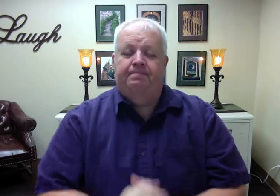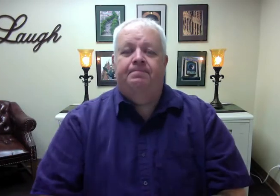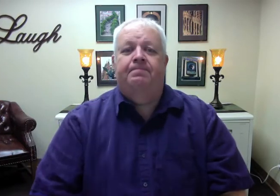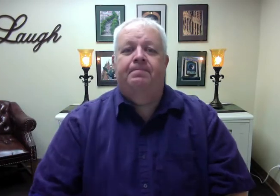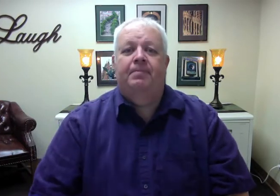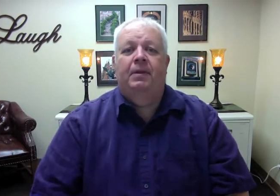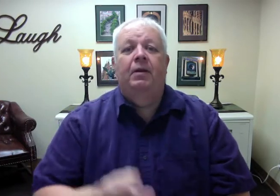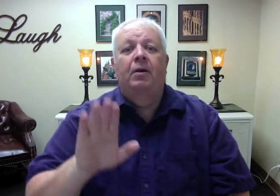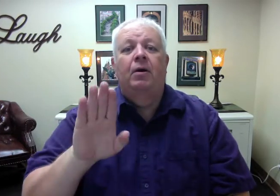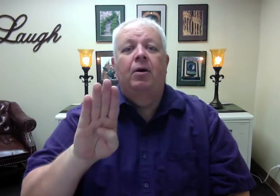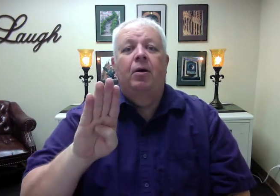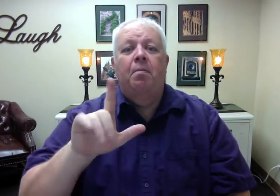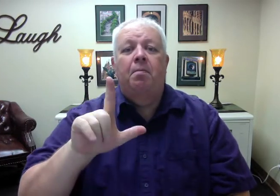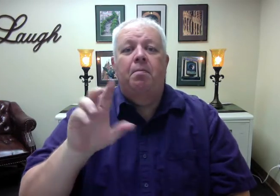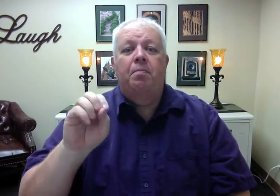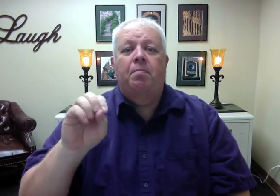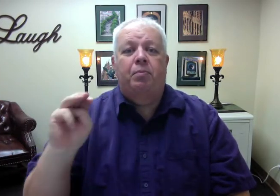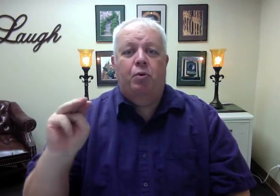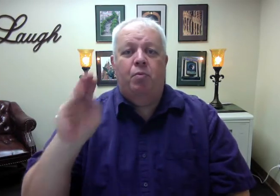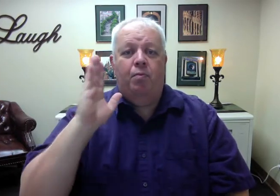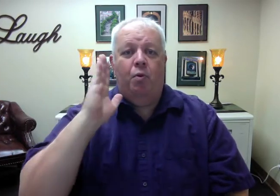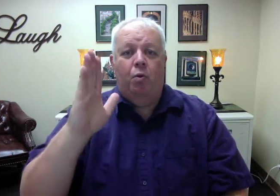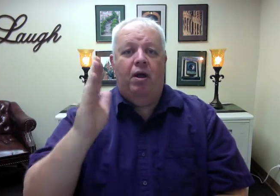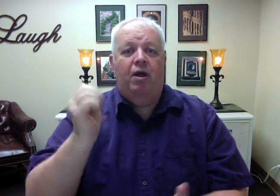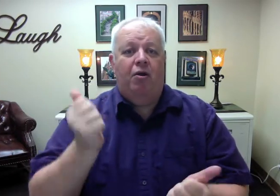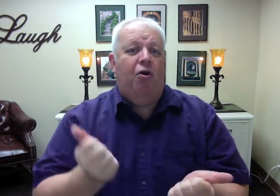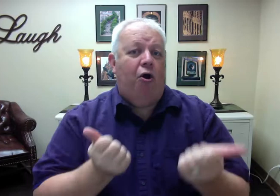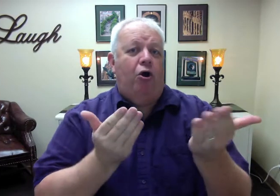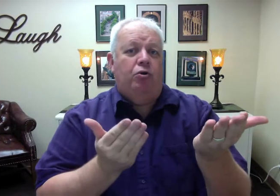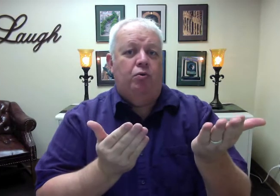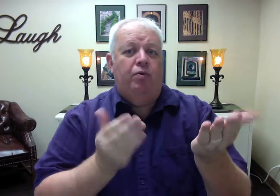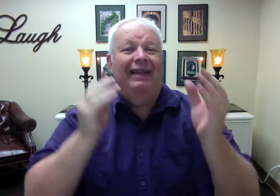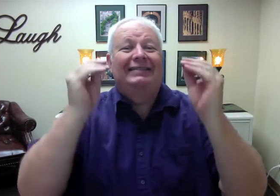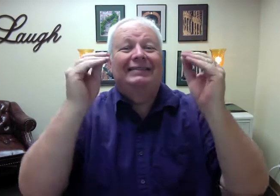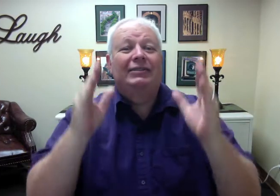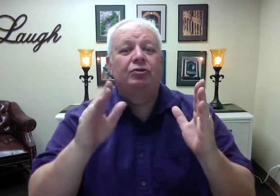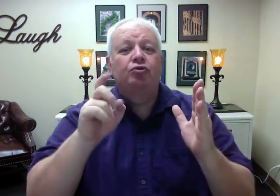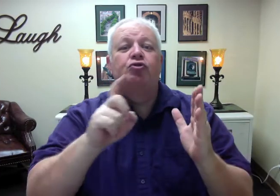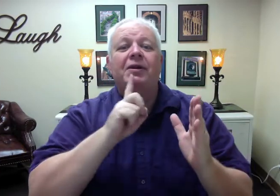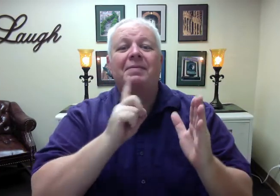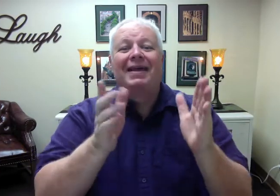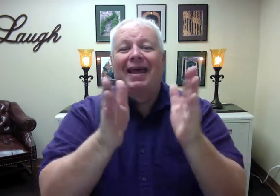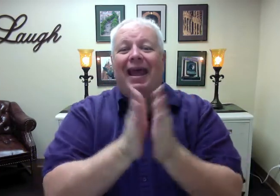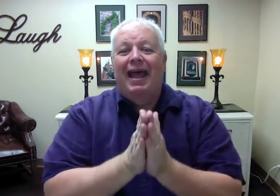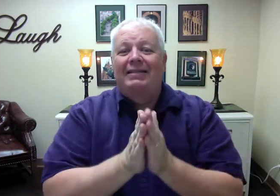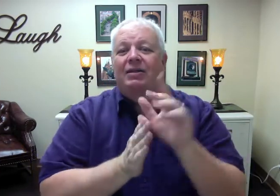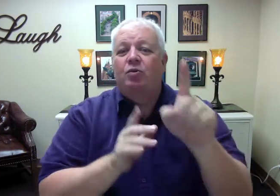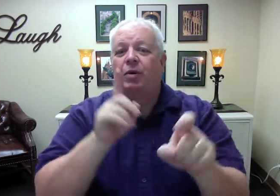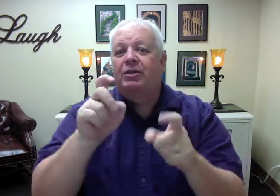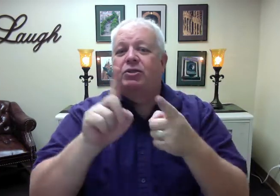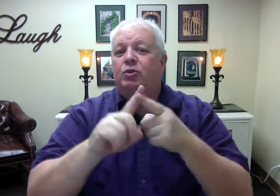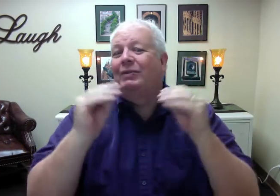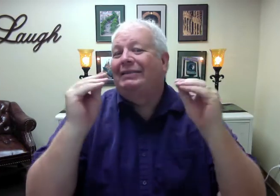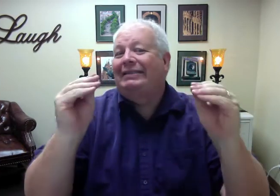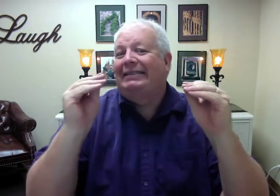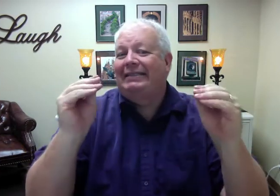Bloom would argue that teachers should be asking questions to teach their students, not